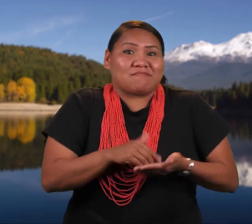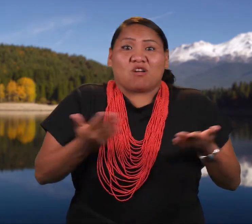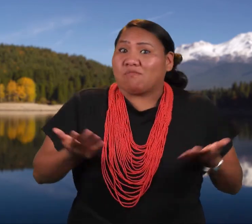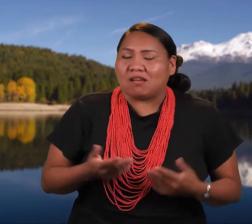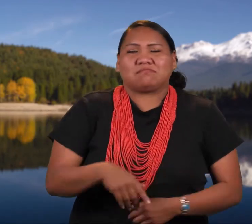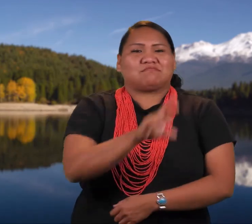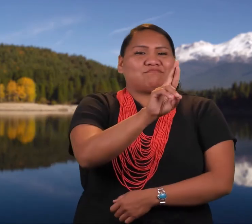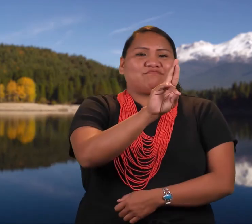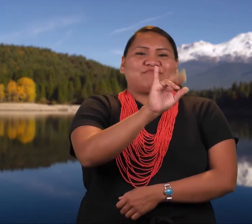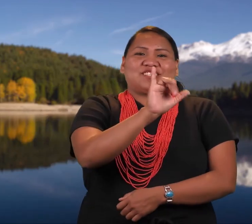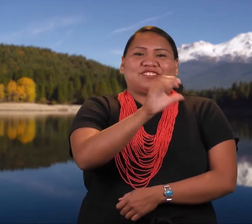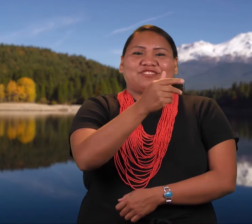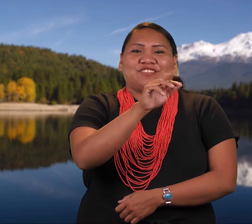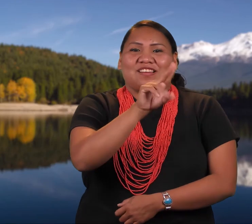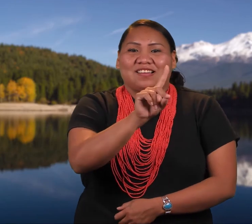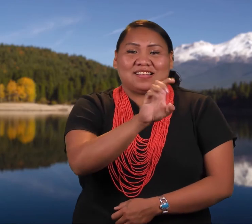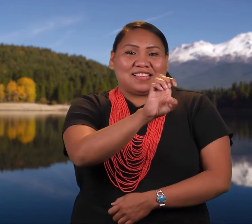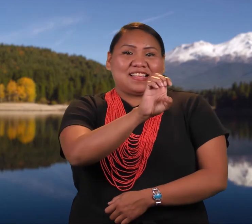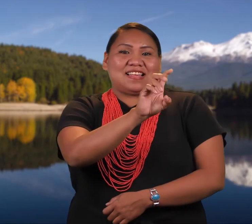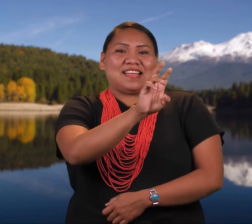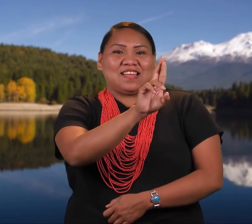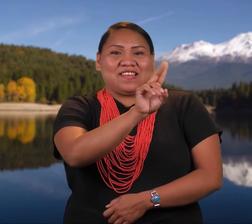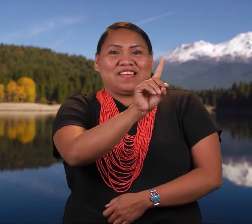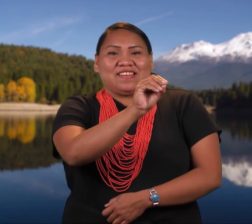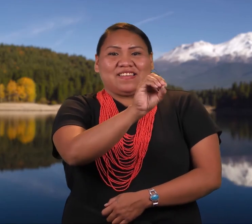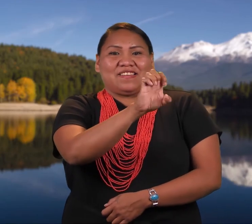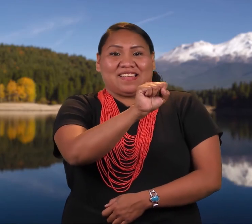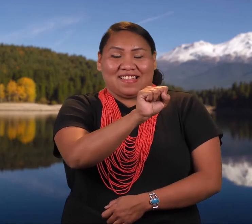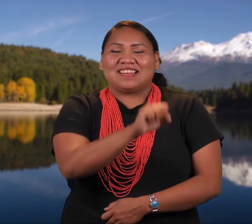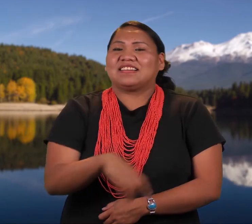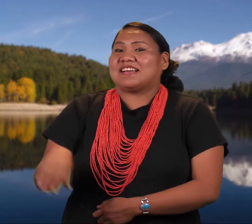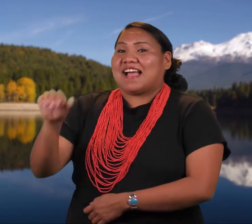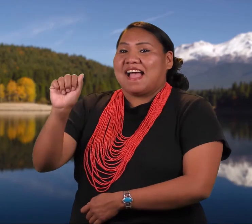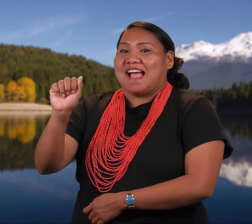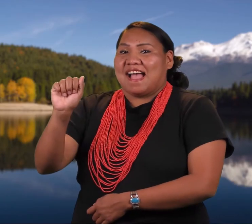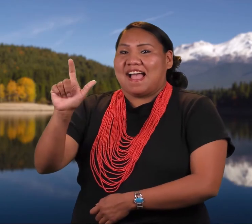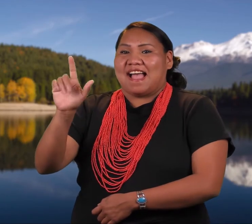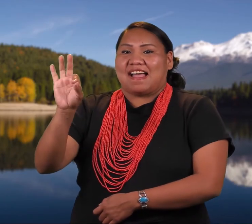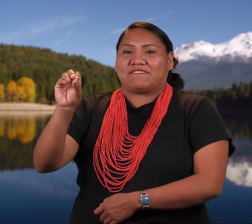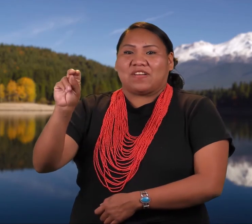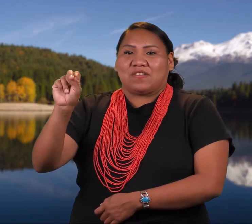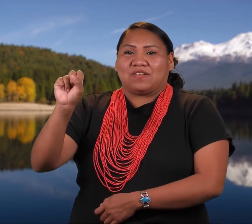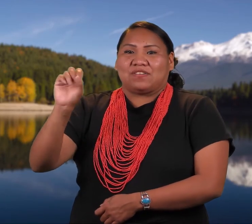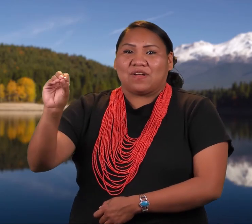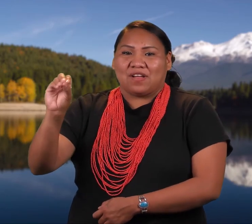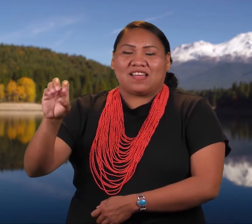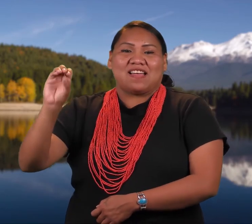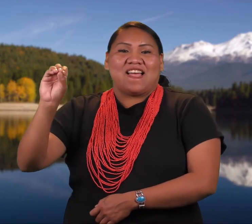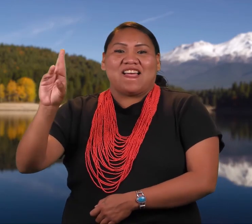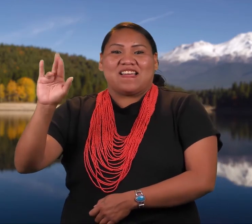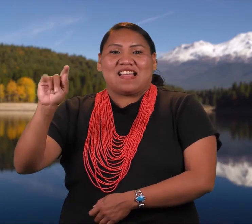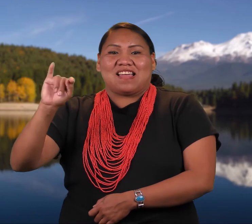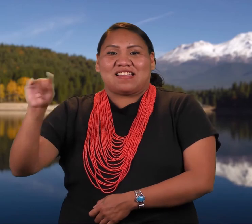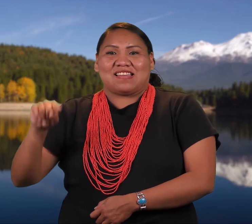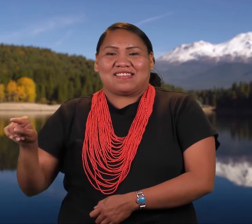Retold by Richard Erdos and Alfonso Ortiz.